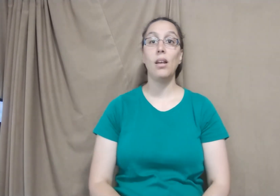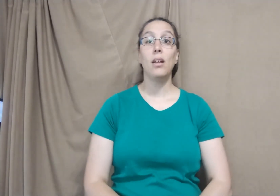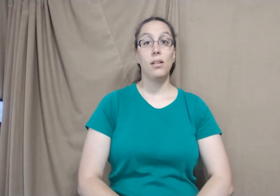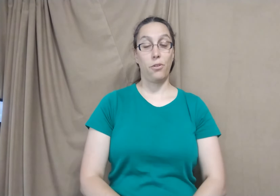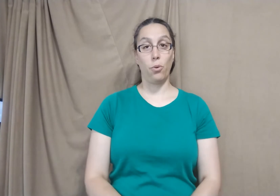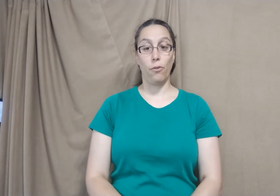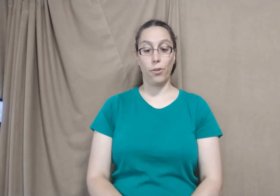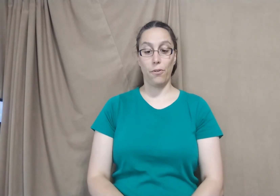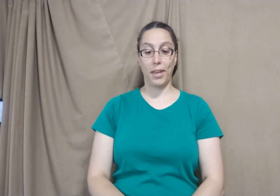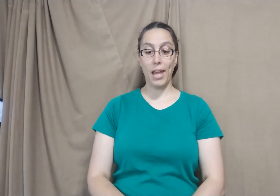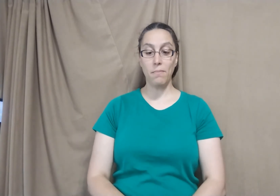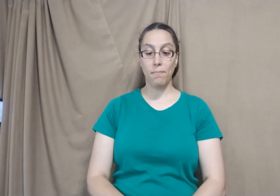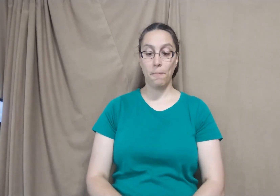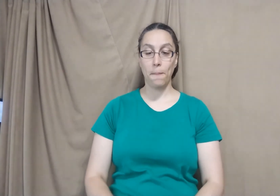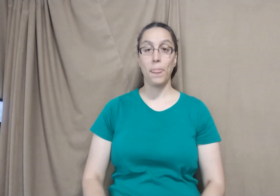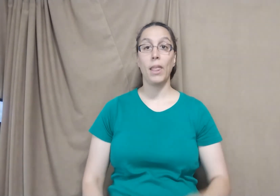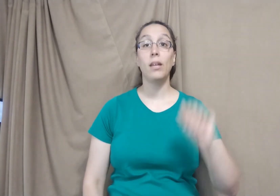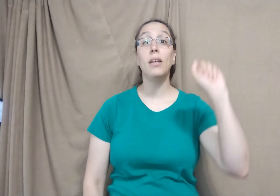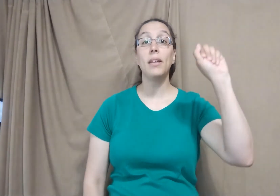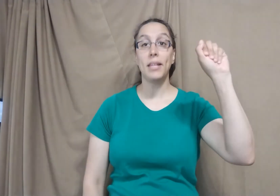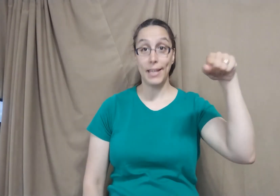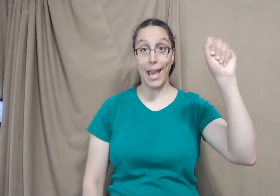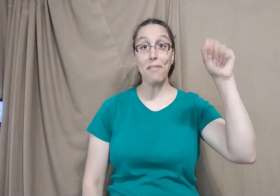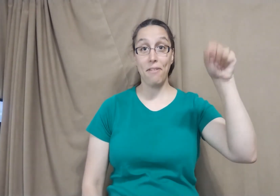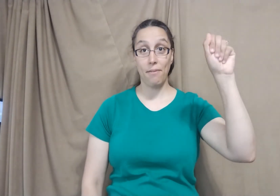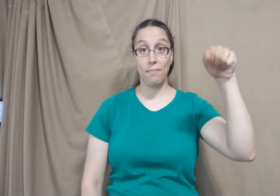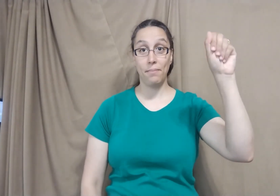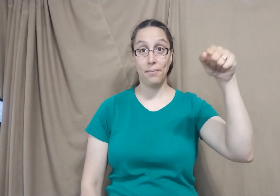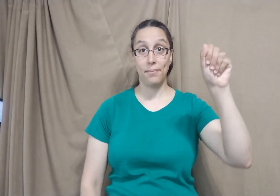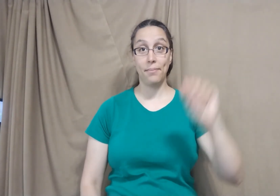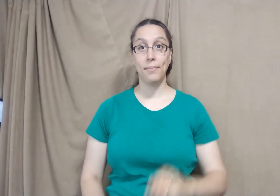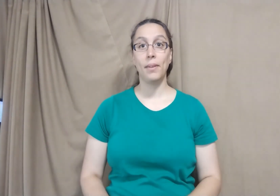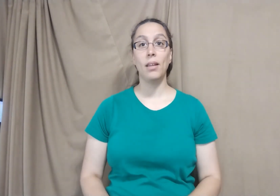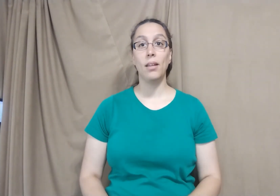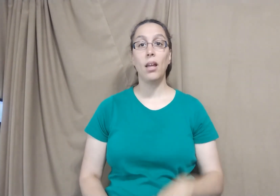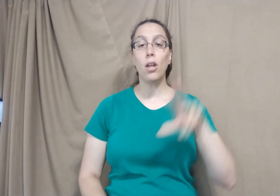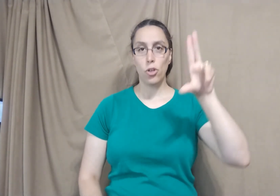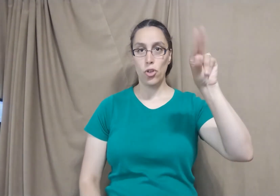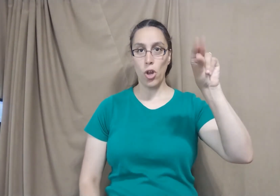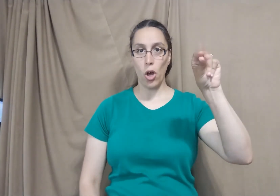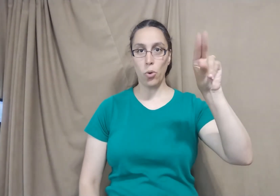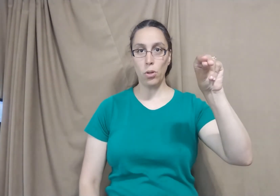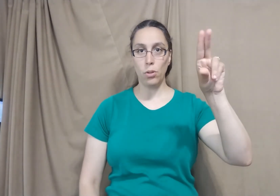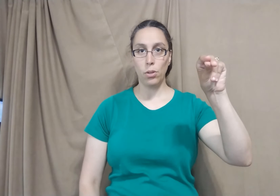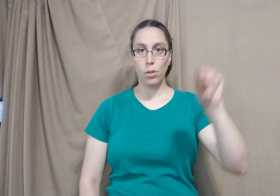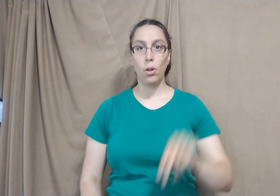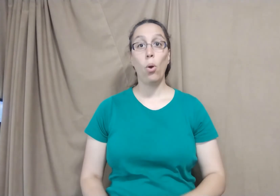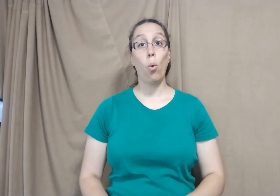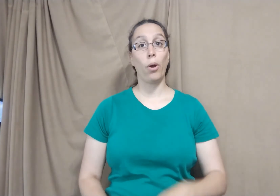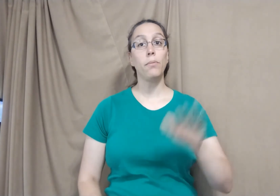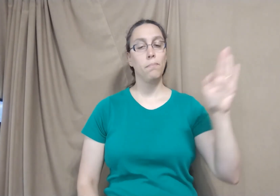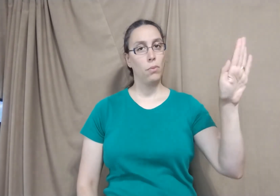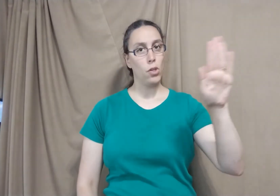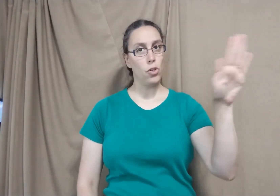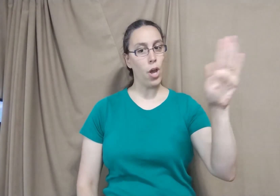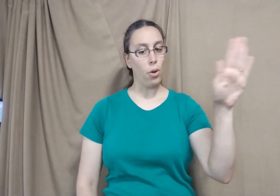Let's go over those again. Yes, no, or, no,